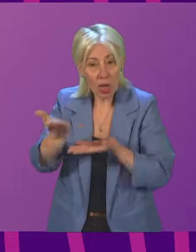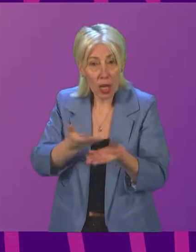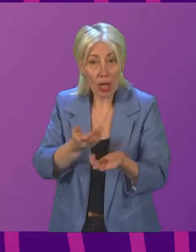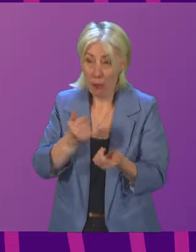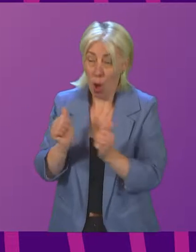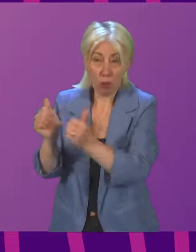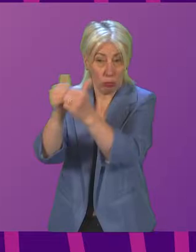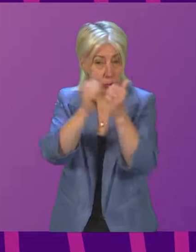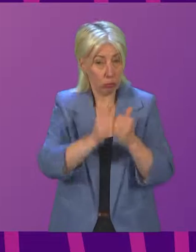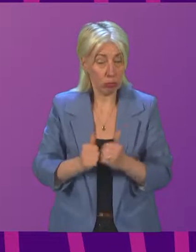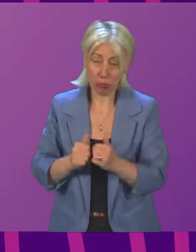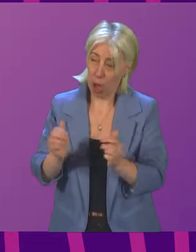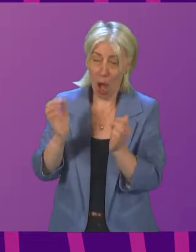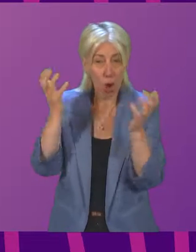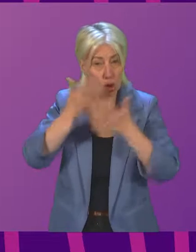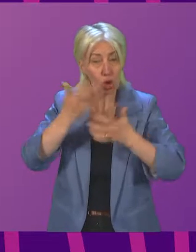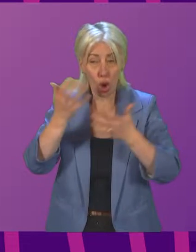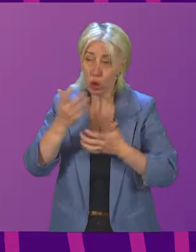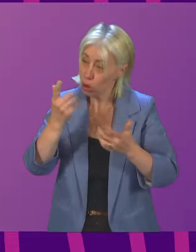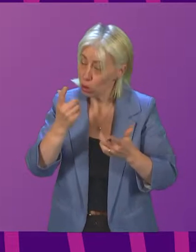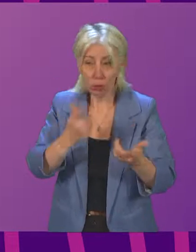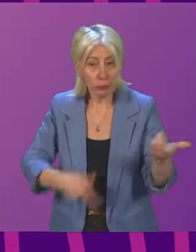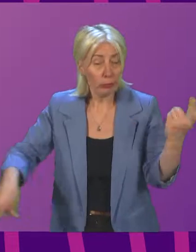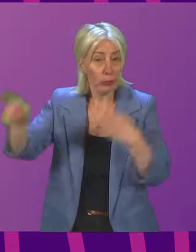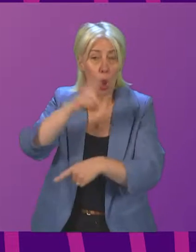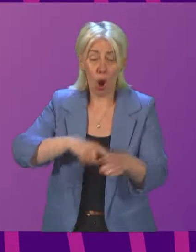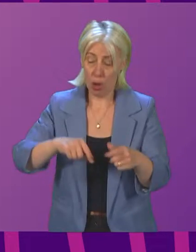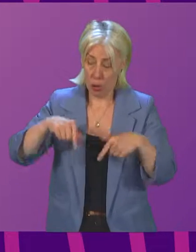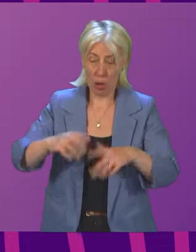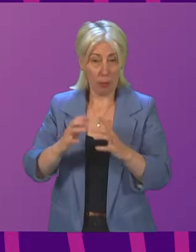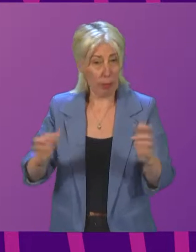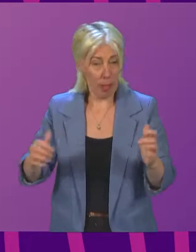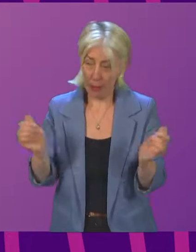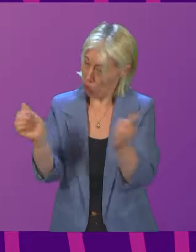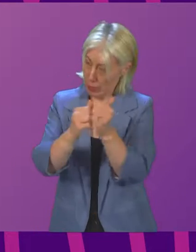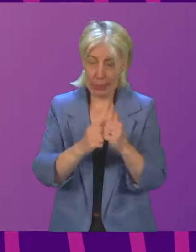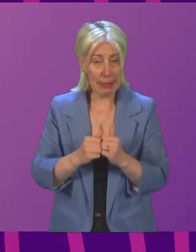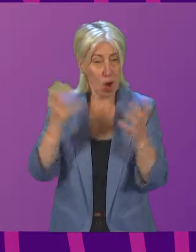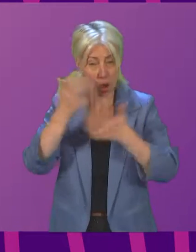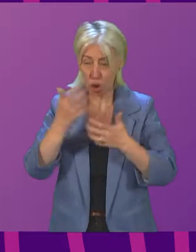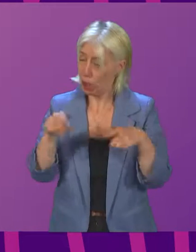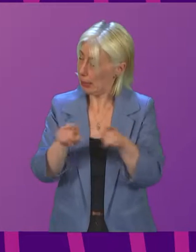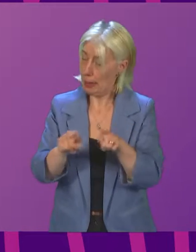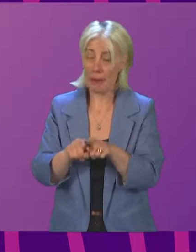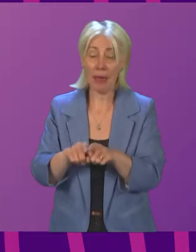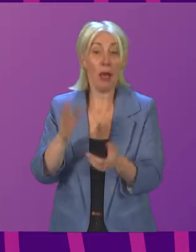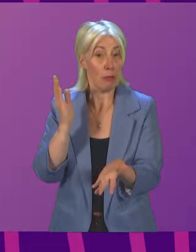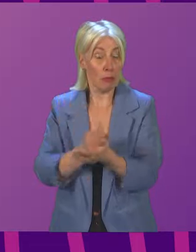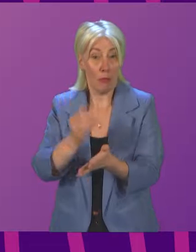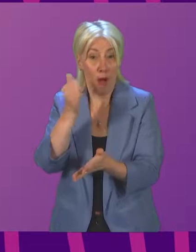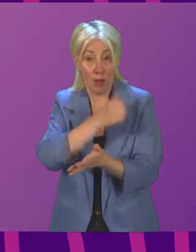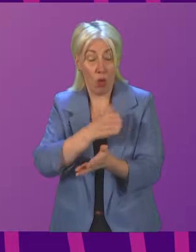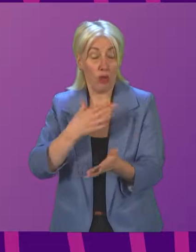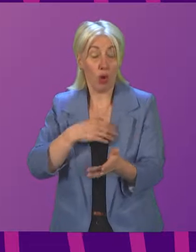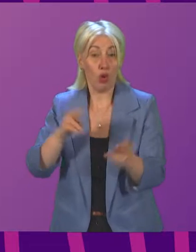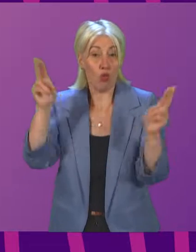consensual concerns which have been expressed across the Parliament. And it is also true to say that if we can, of course, reduce further the prison